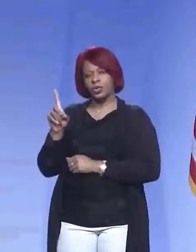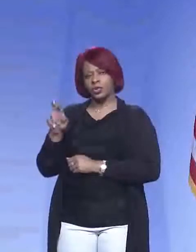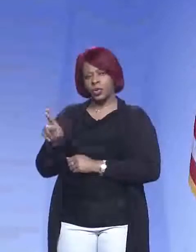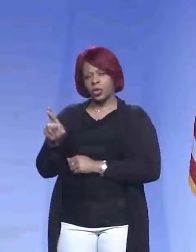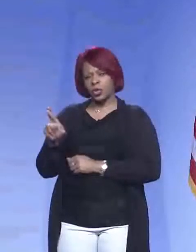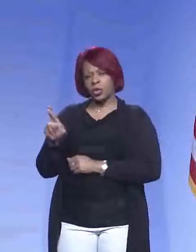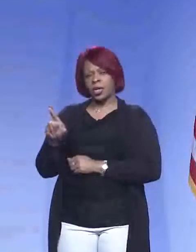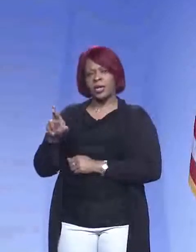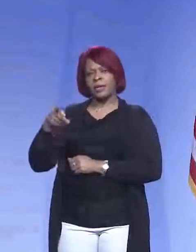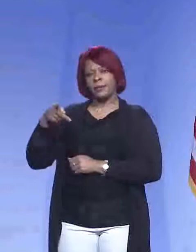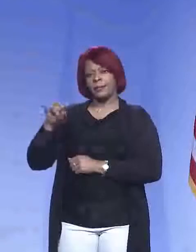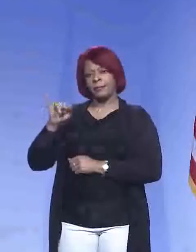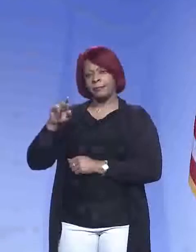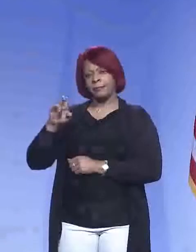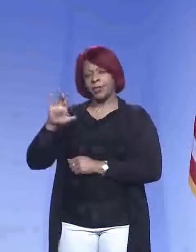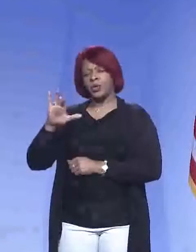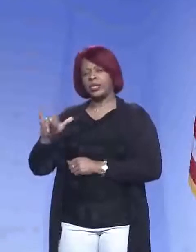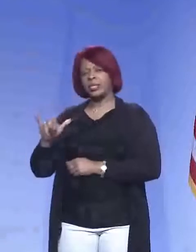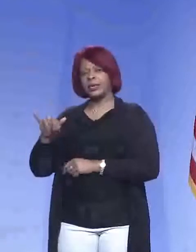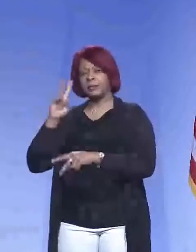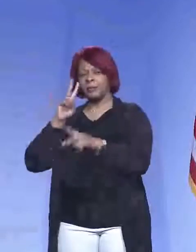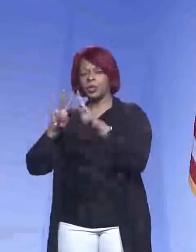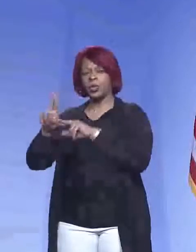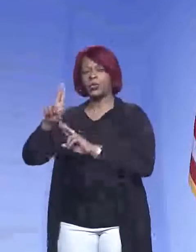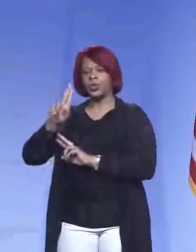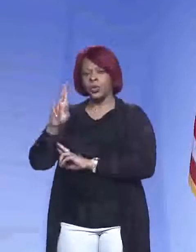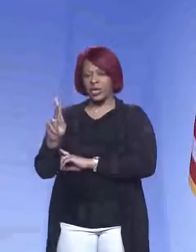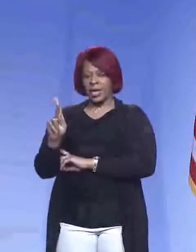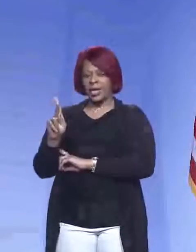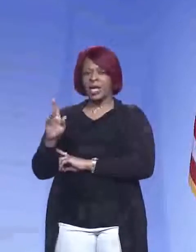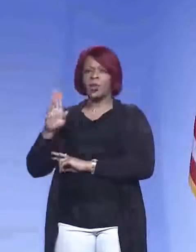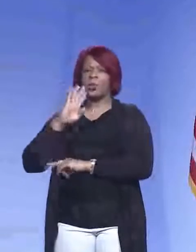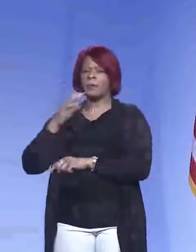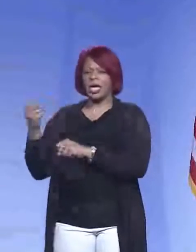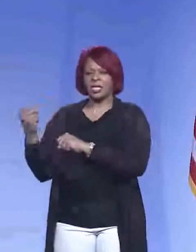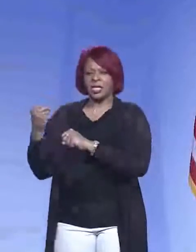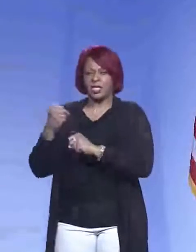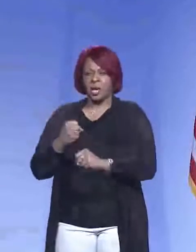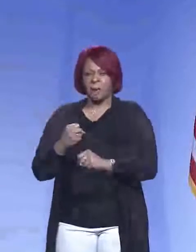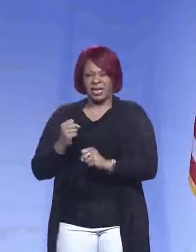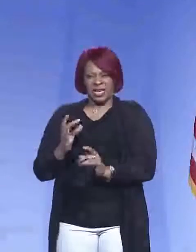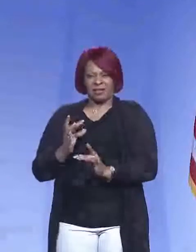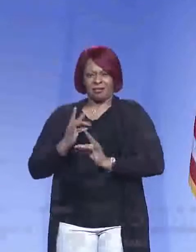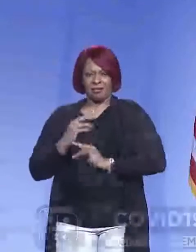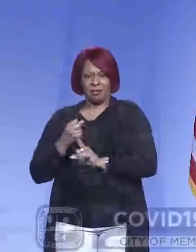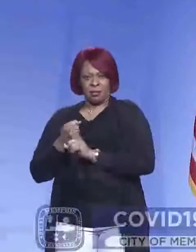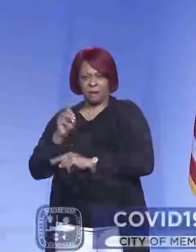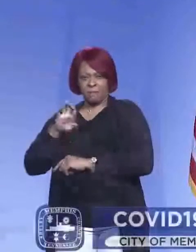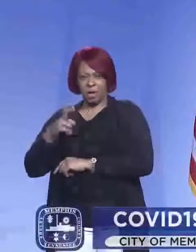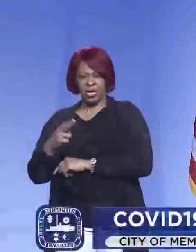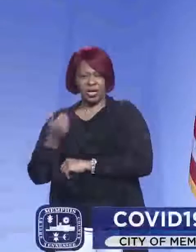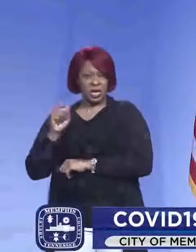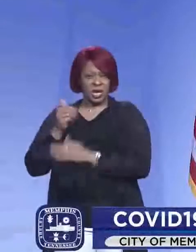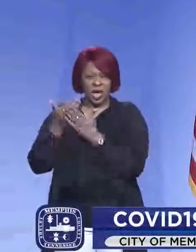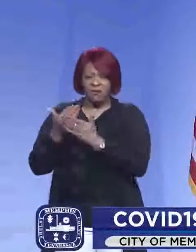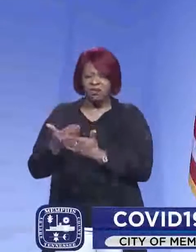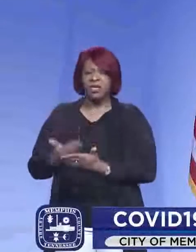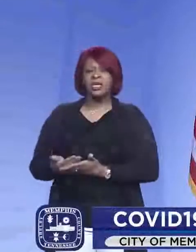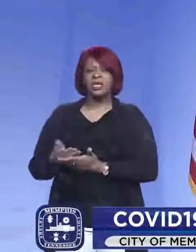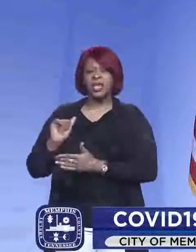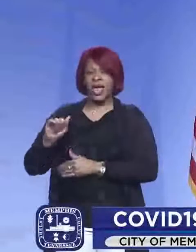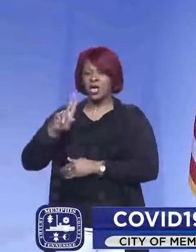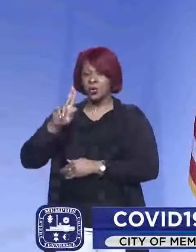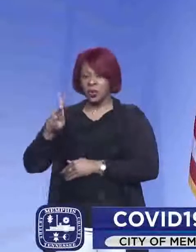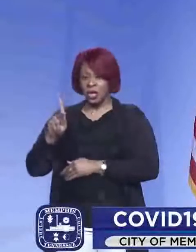Lisa Piercy had said that she predicted the UK variant would be the dominant strain here by March. And so I'm wondering if there's any evidence of that or